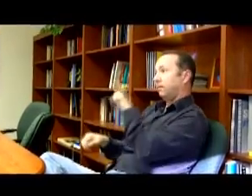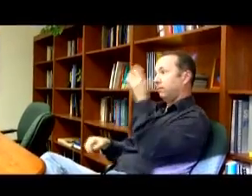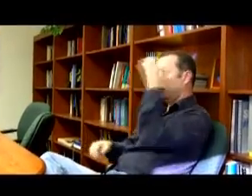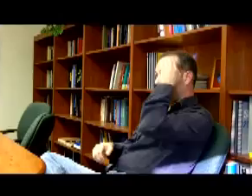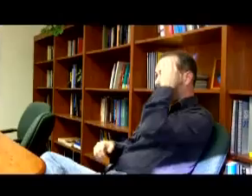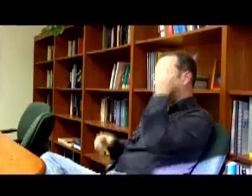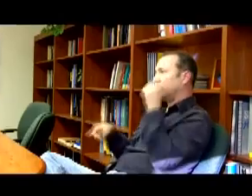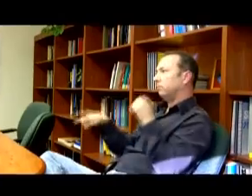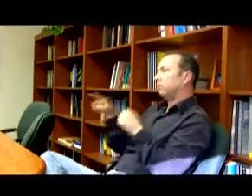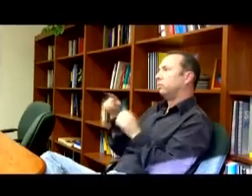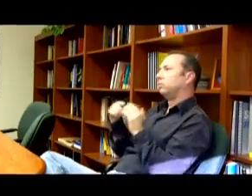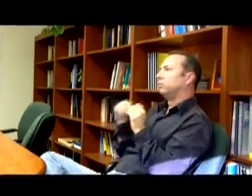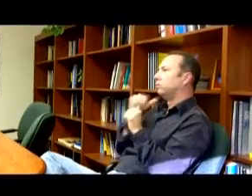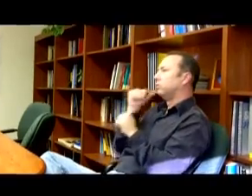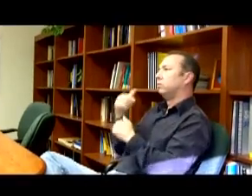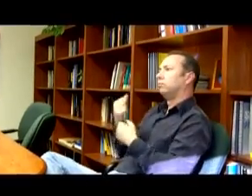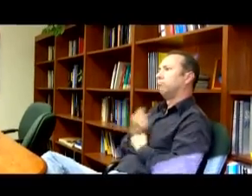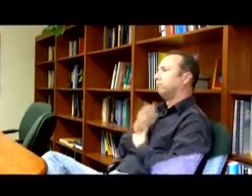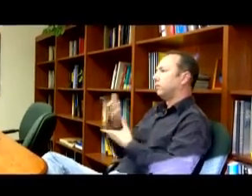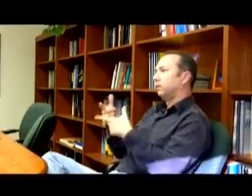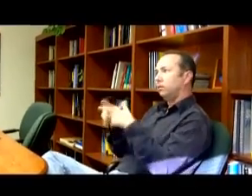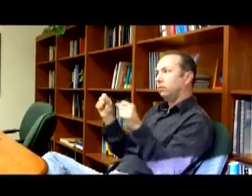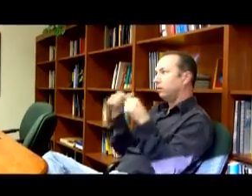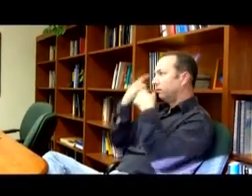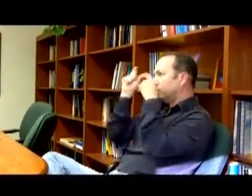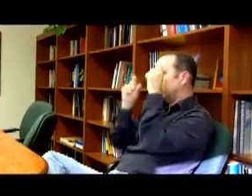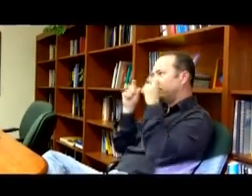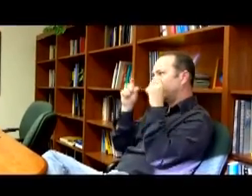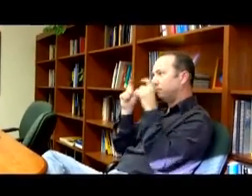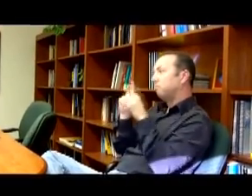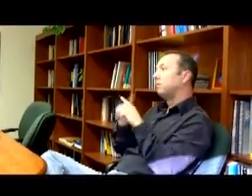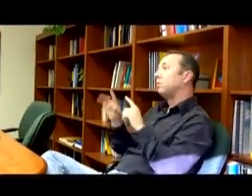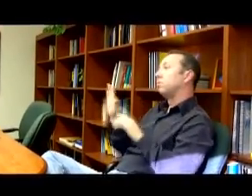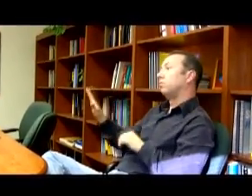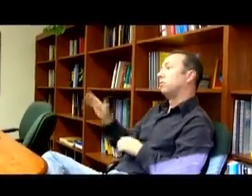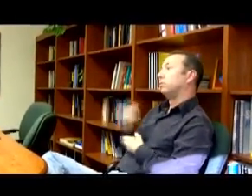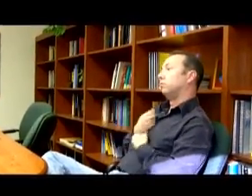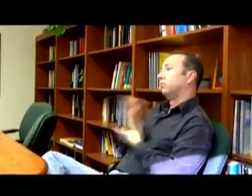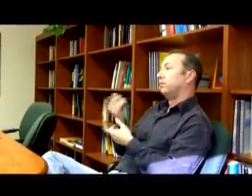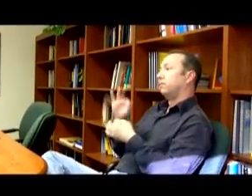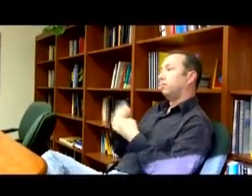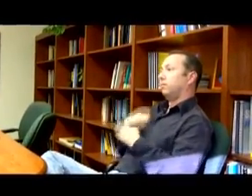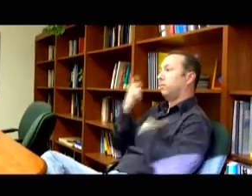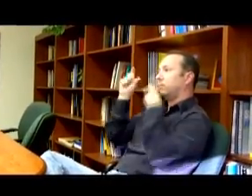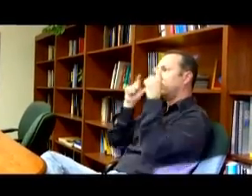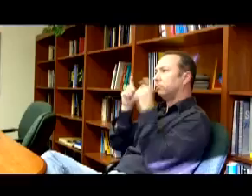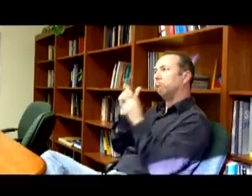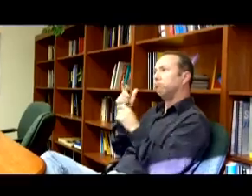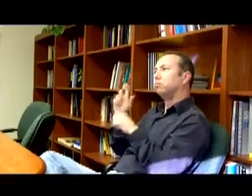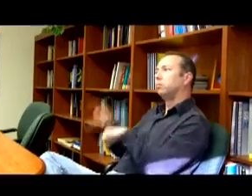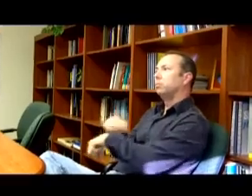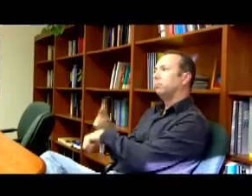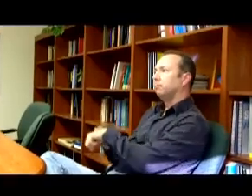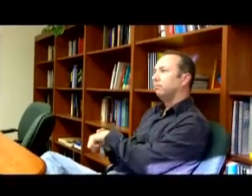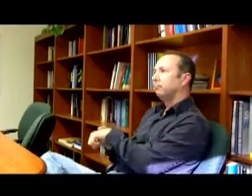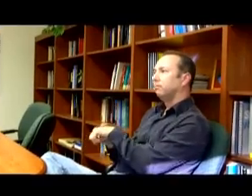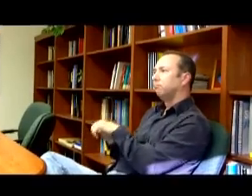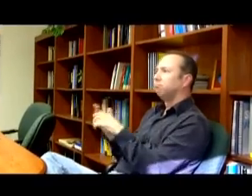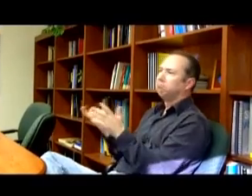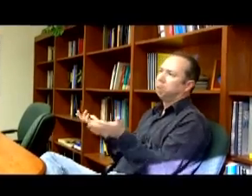they aren't able to express linguistic facial expressions, but their normal expressive emotional